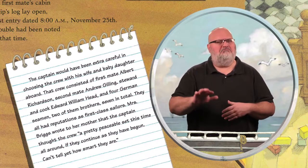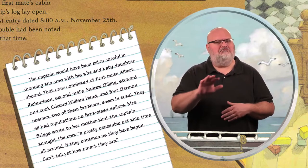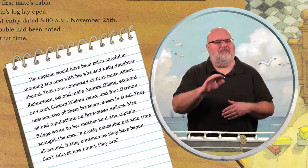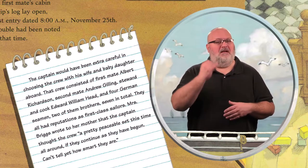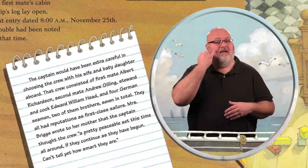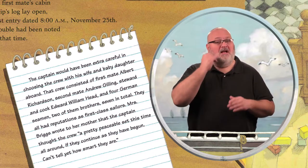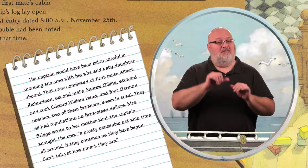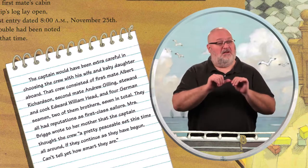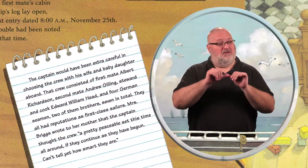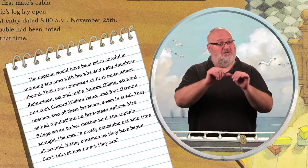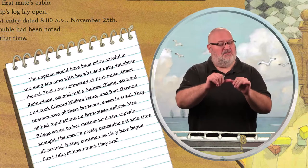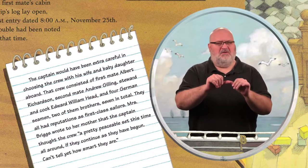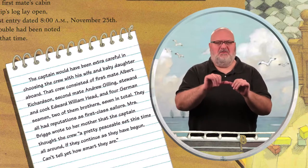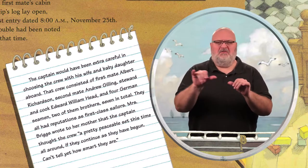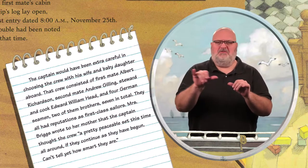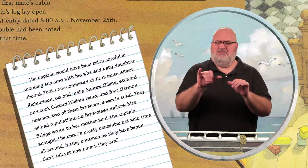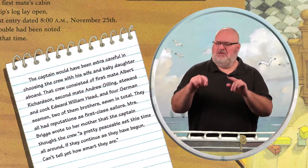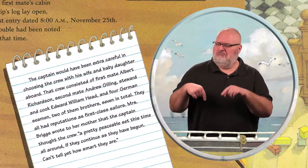as they had begun.